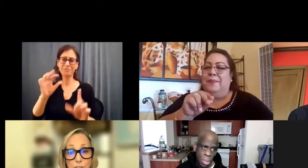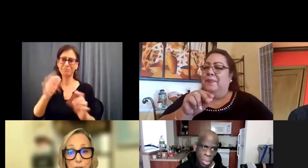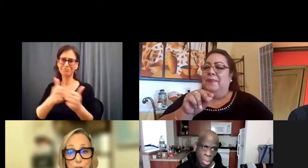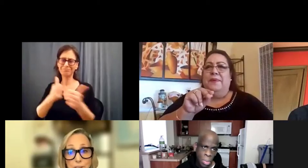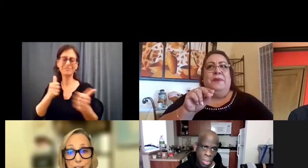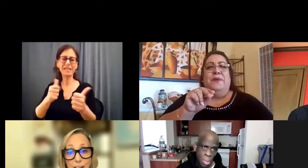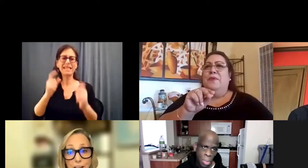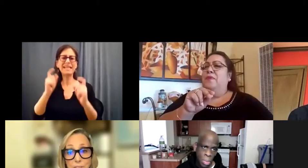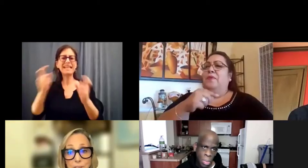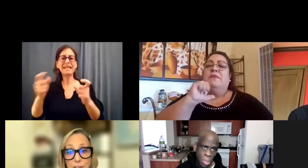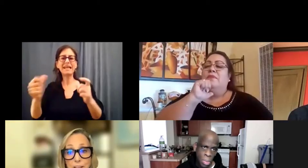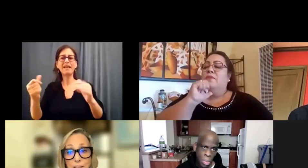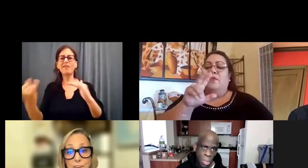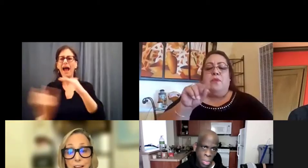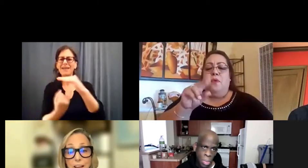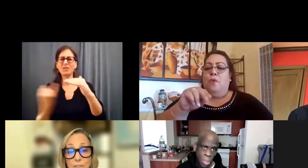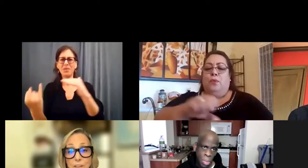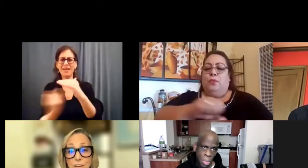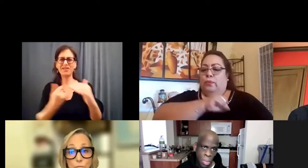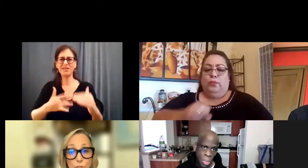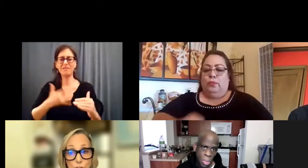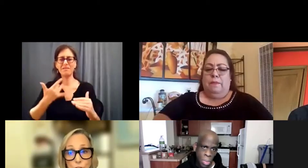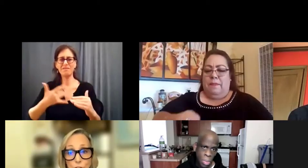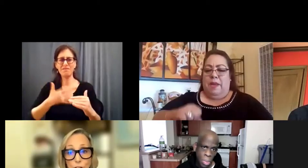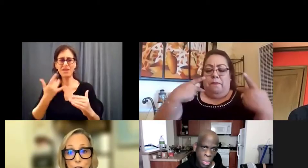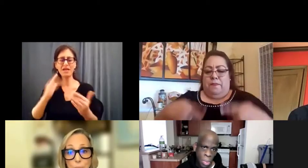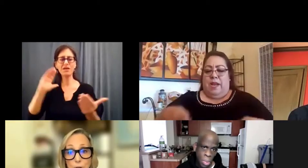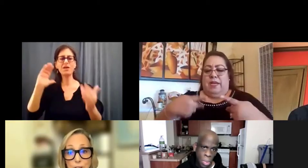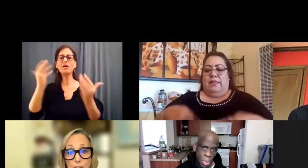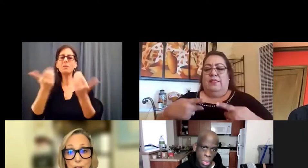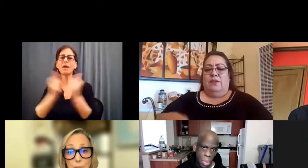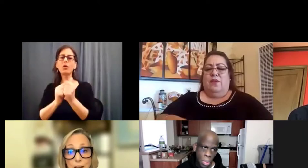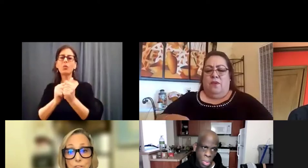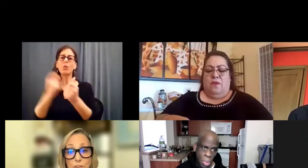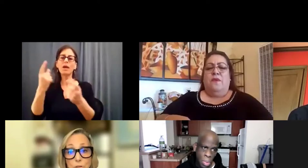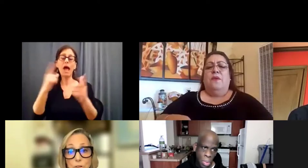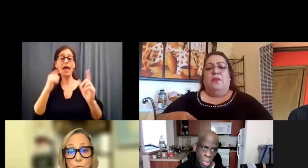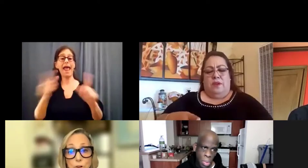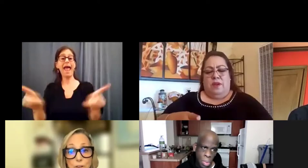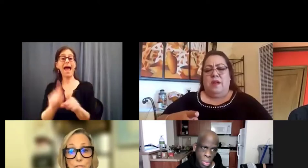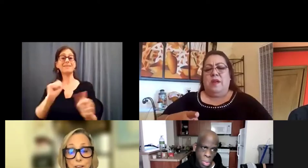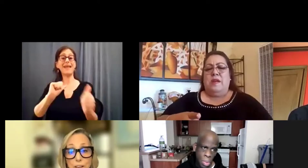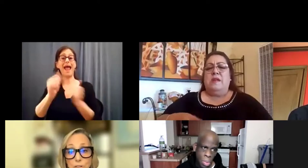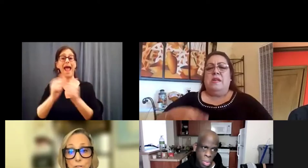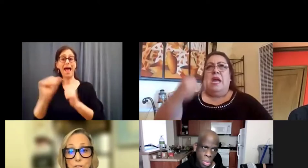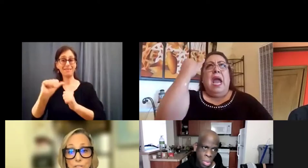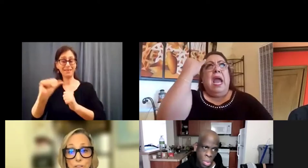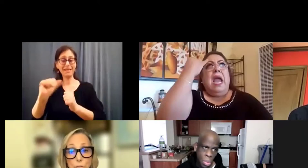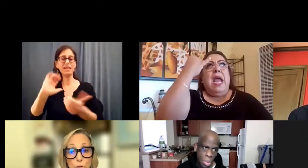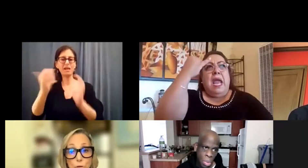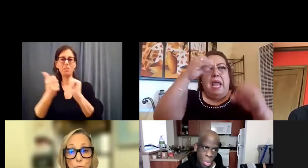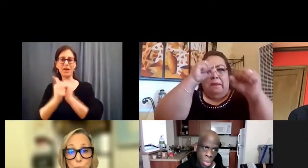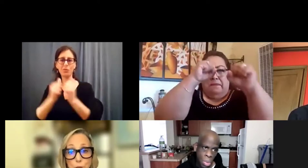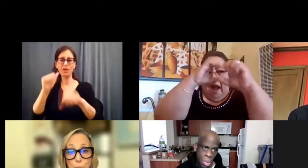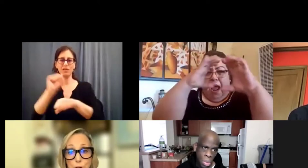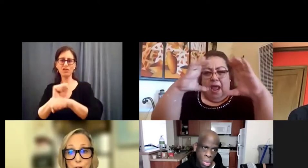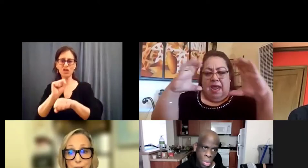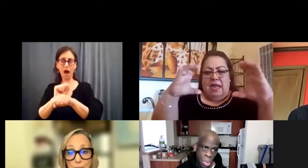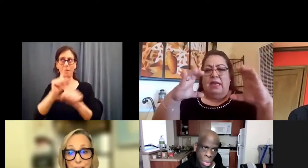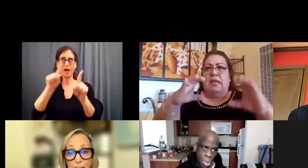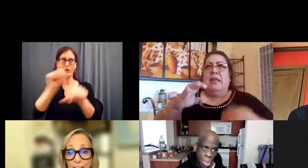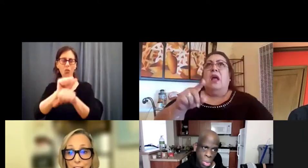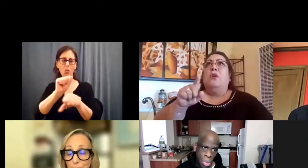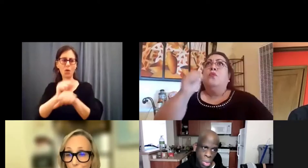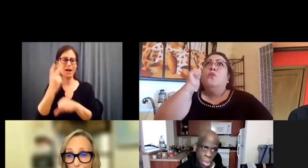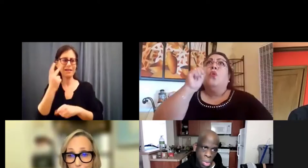isolating being an athlete than having a traditional job. Imagine going to work every day and only seeing three or four people.